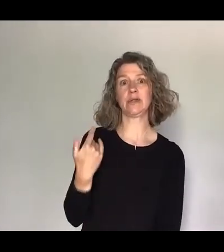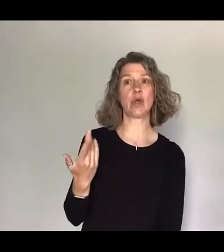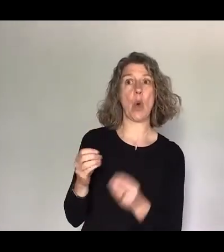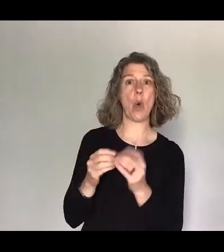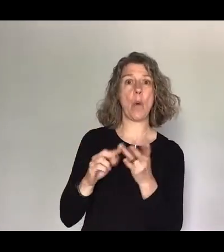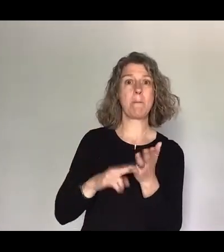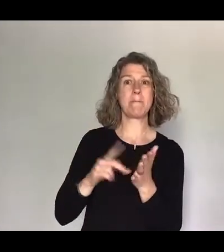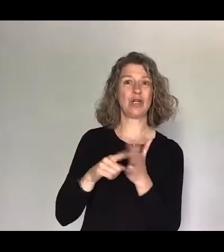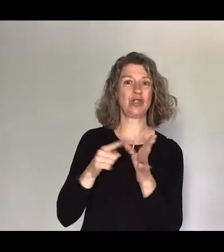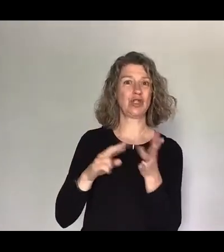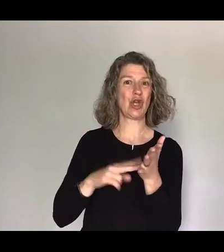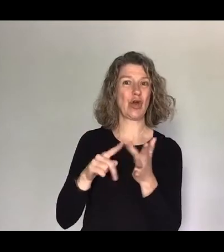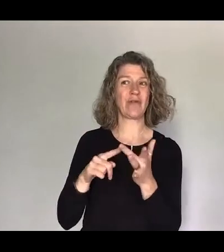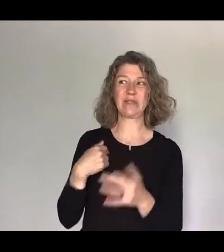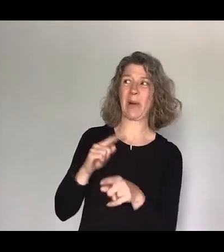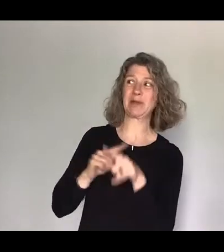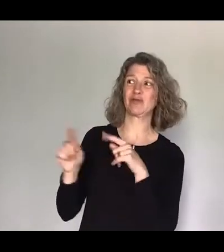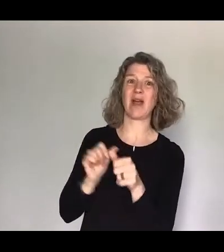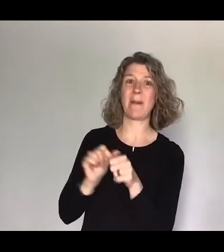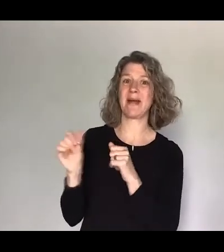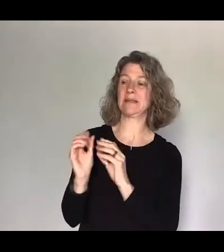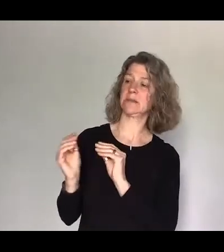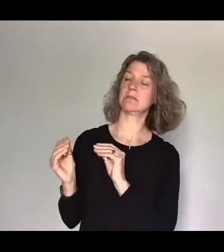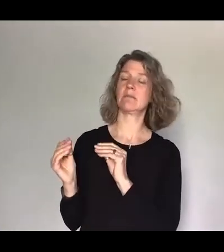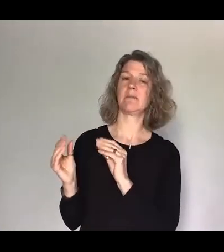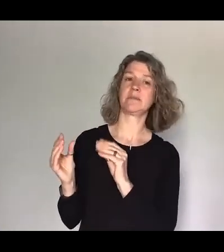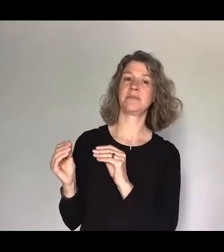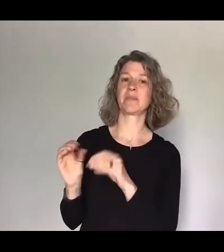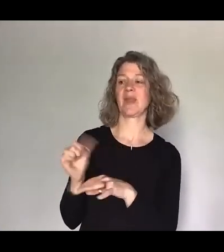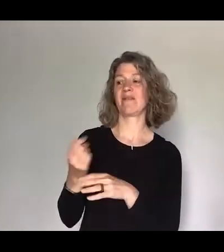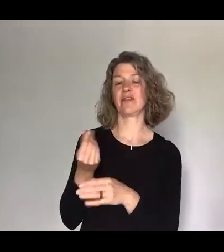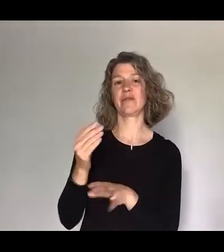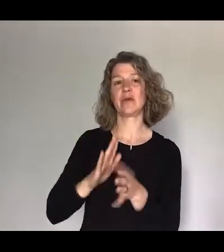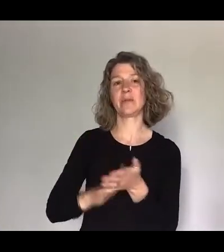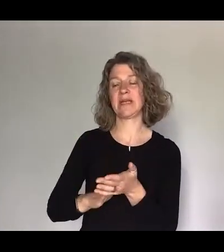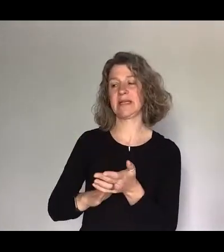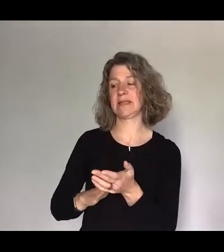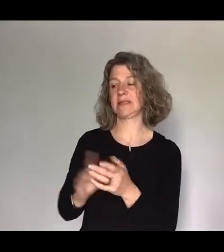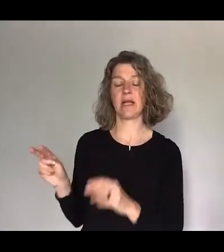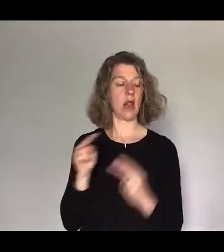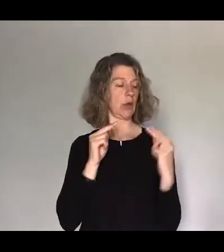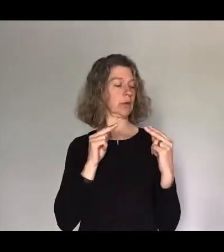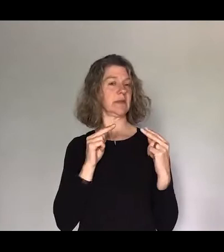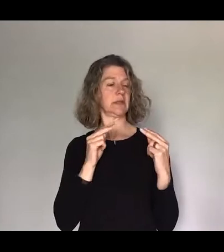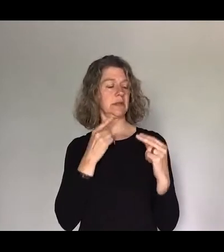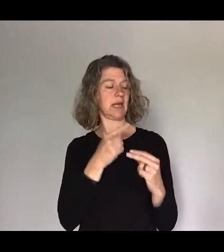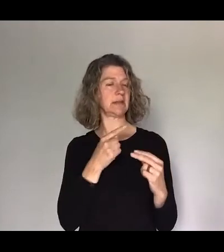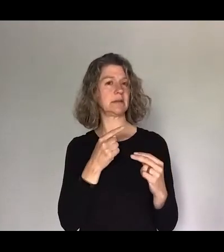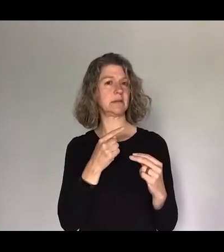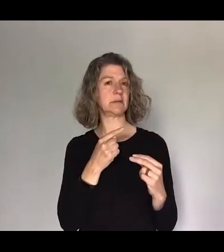like trying my best with the small talk and after a few minutes he turned to me looked me in the eye and said so what band are you